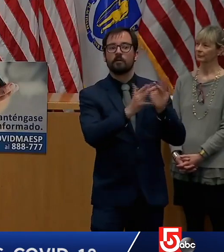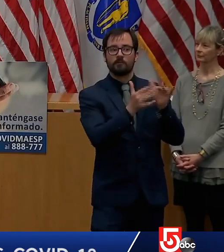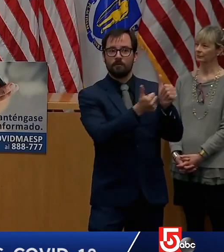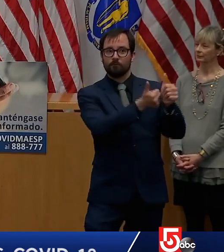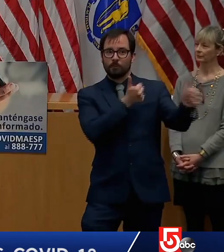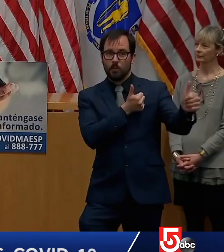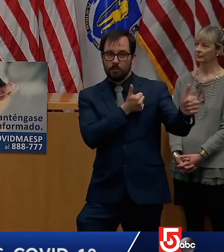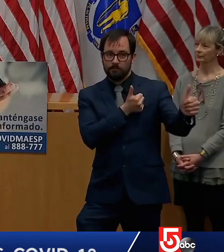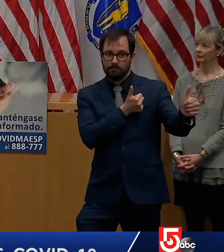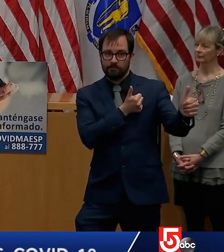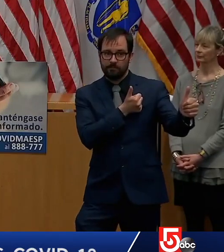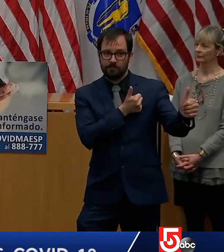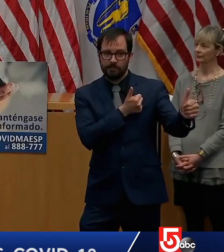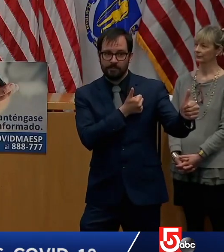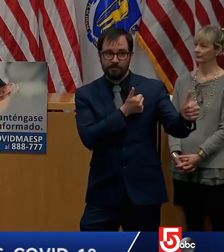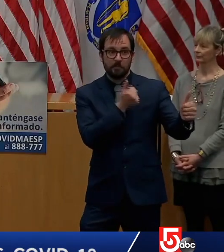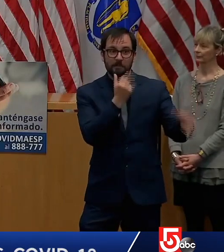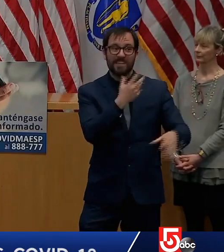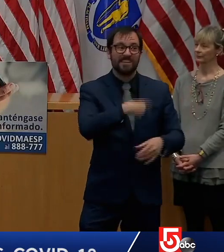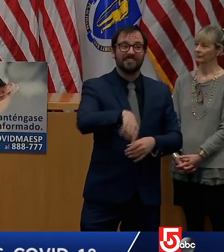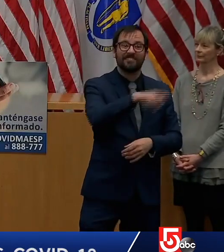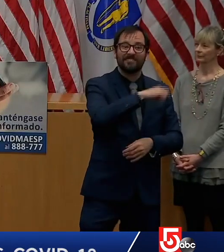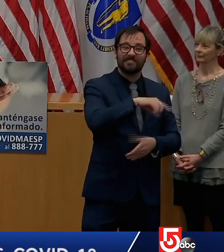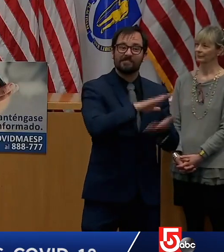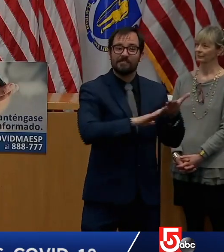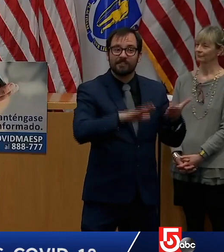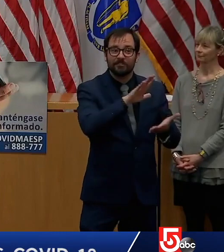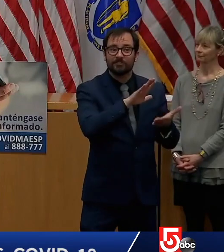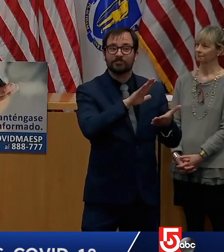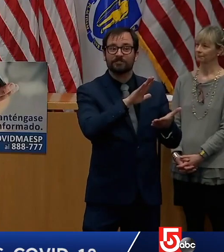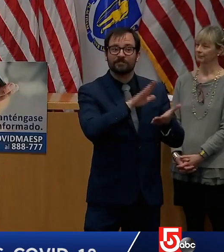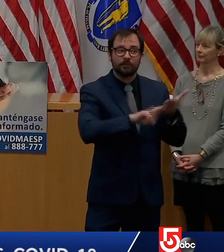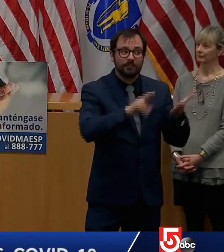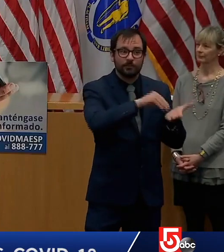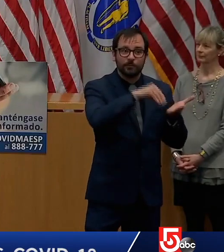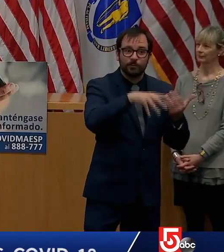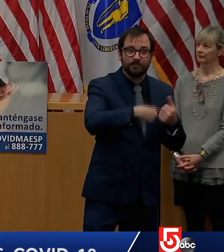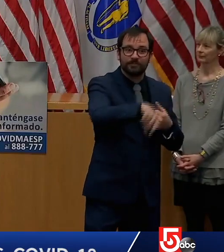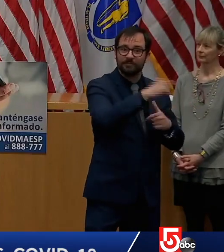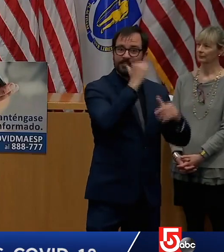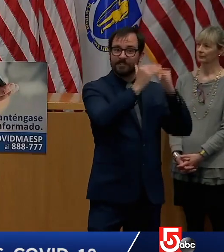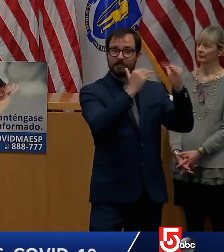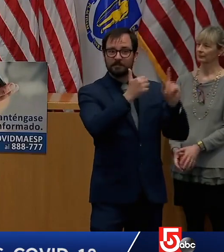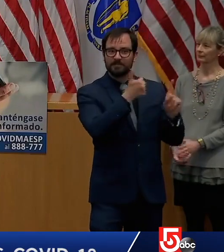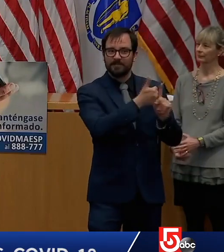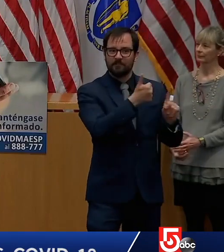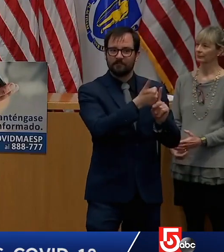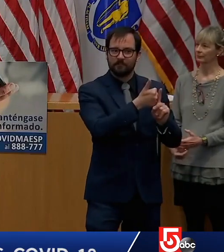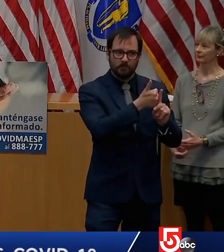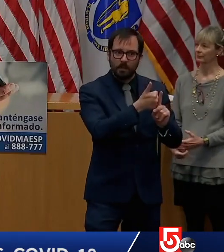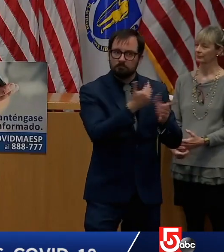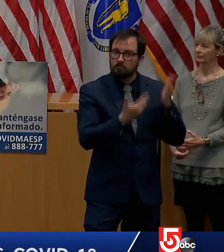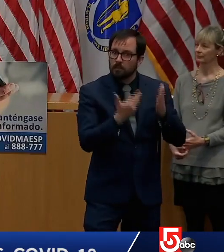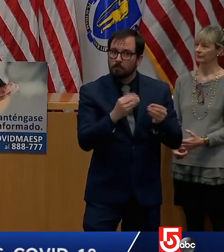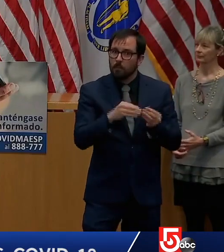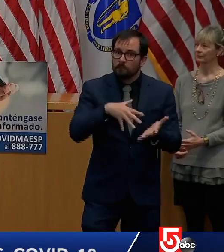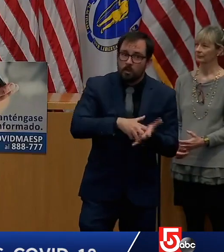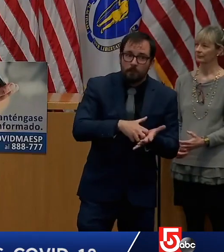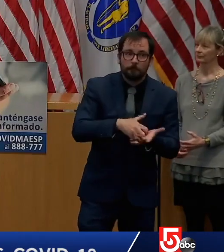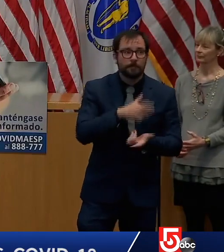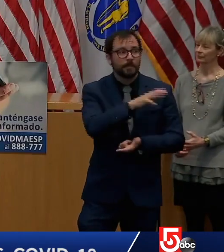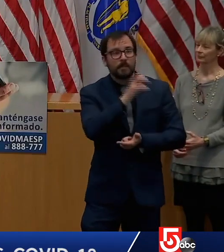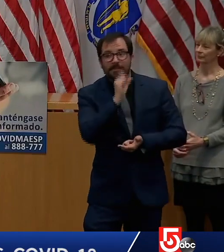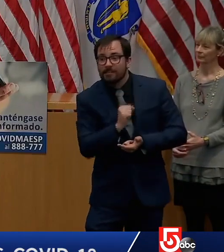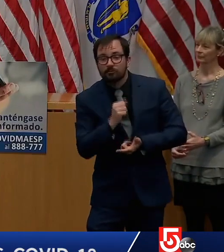-ups, who fell into population groups that were particularly vulnerable based on their age or their medical condition who would be in constant